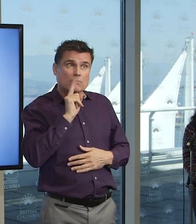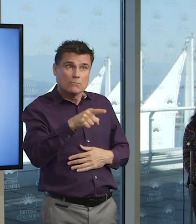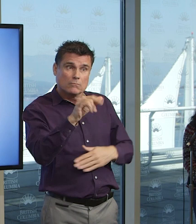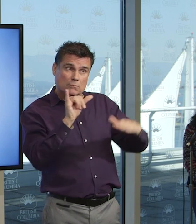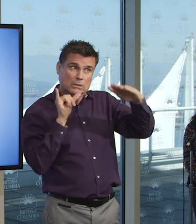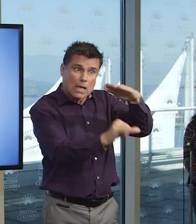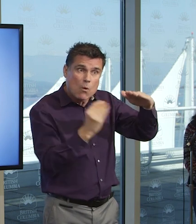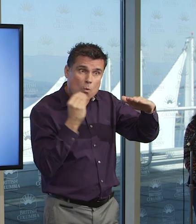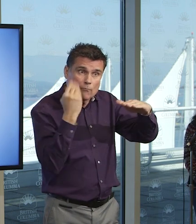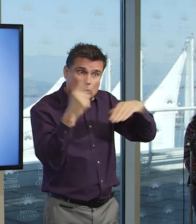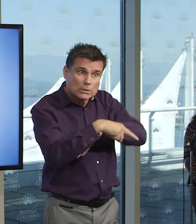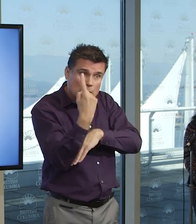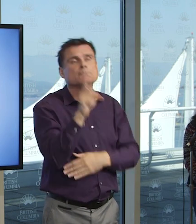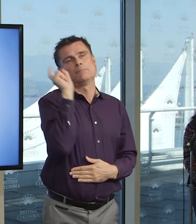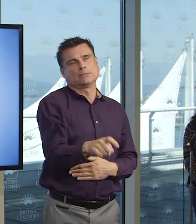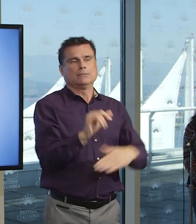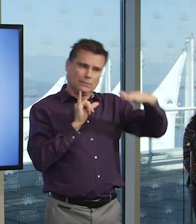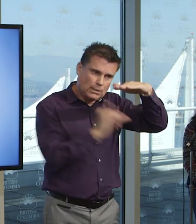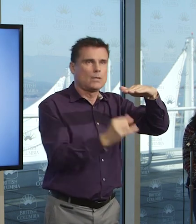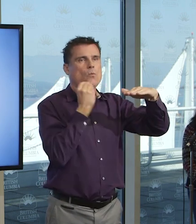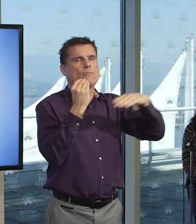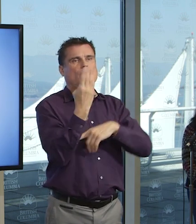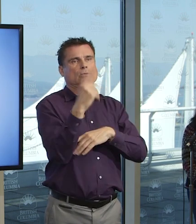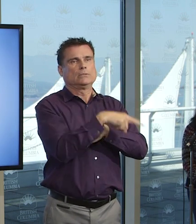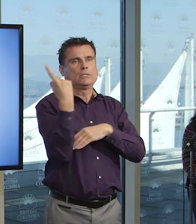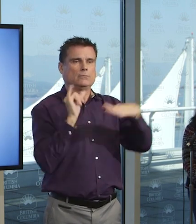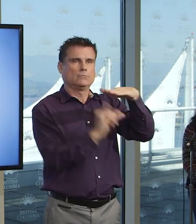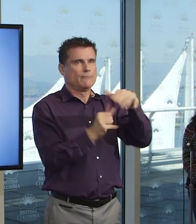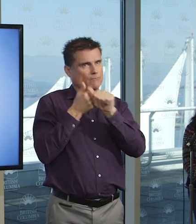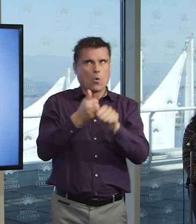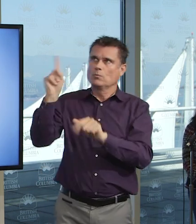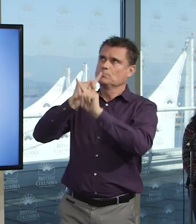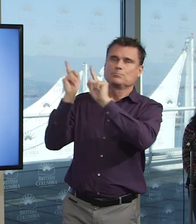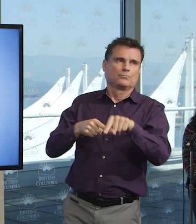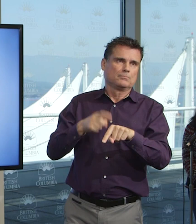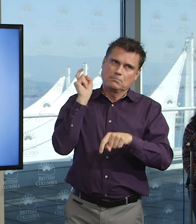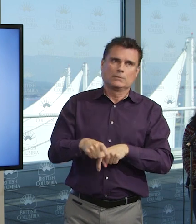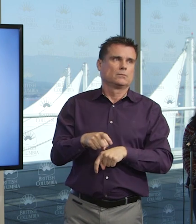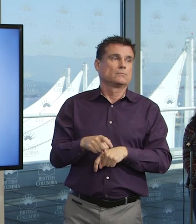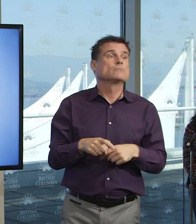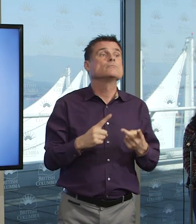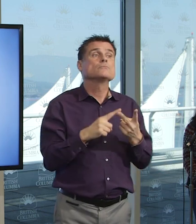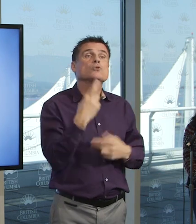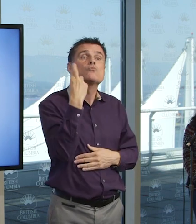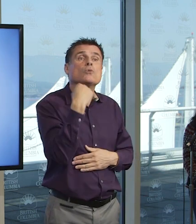It's also an order. The no bars, no restaurants except for takeout, as